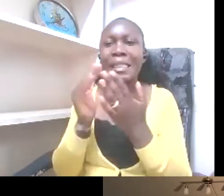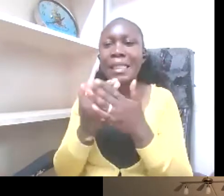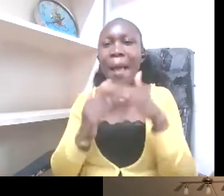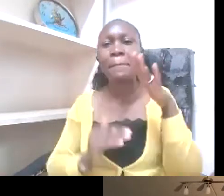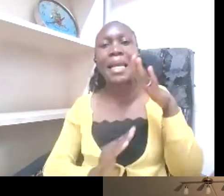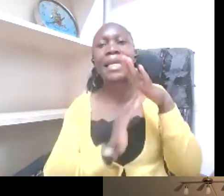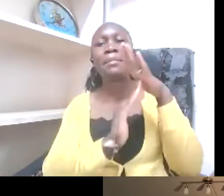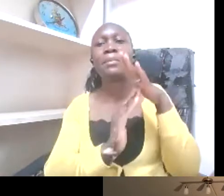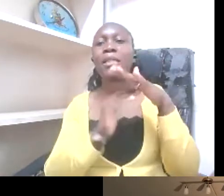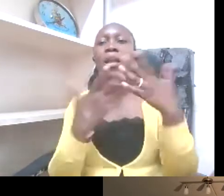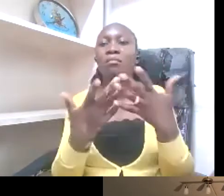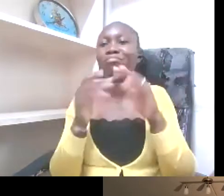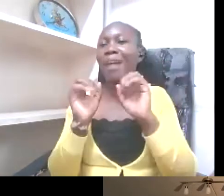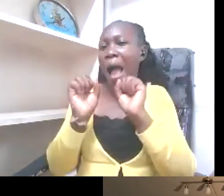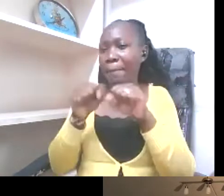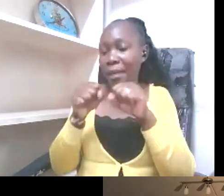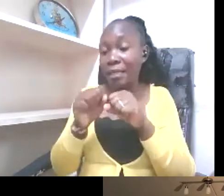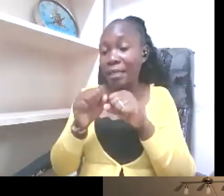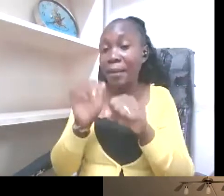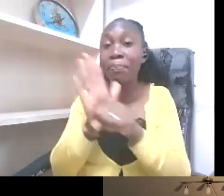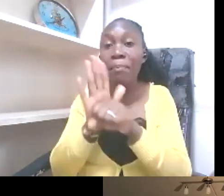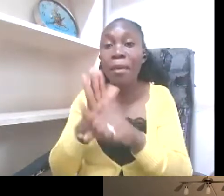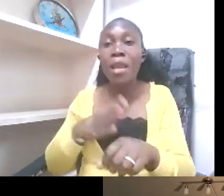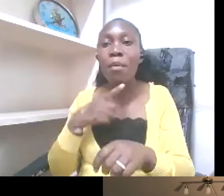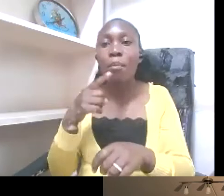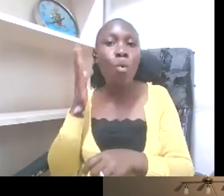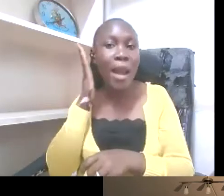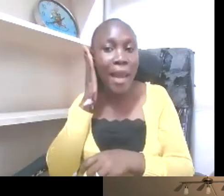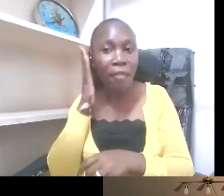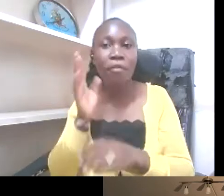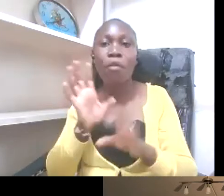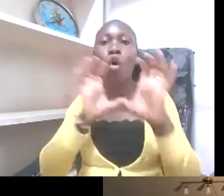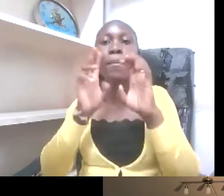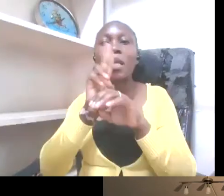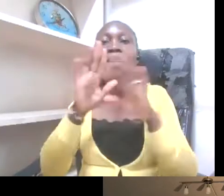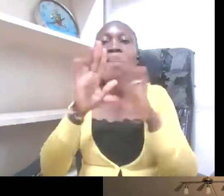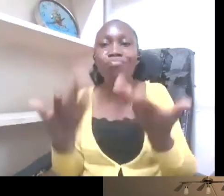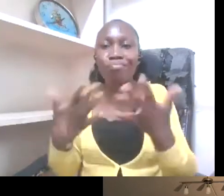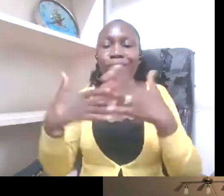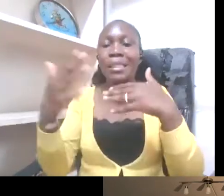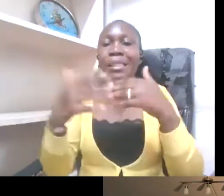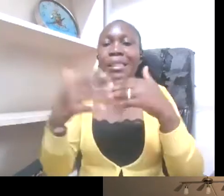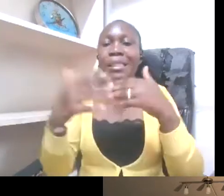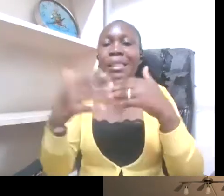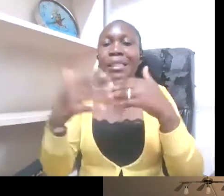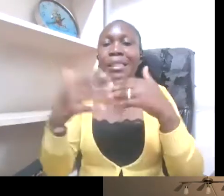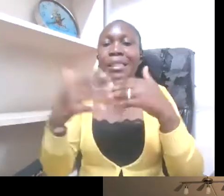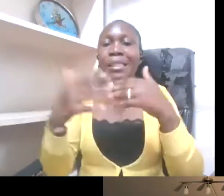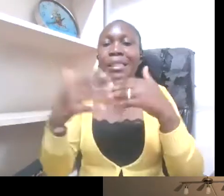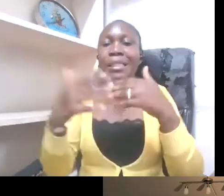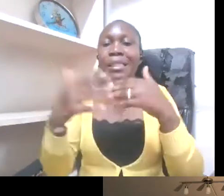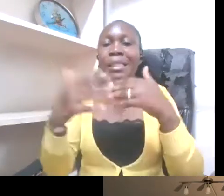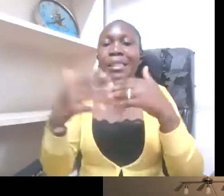many people who are deaf communicate using sign language. Now, there are some words that are not preferred by the deaf